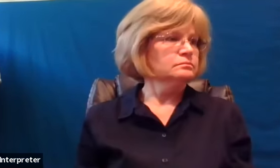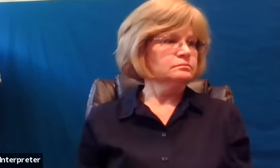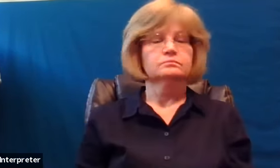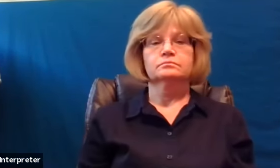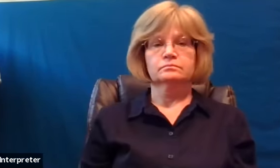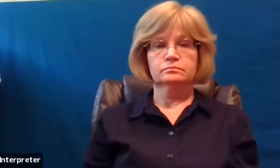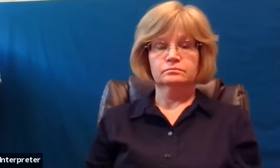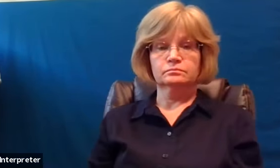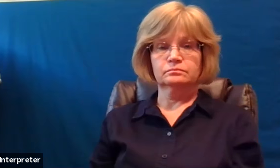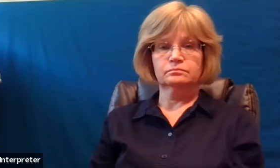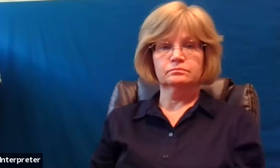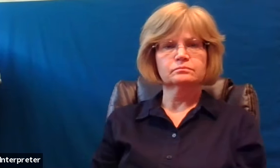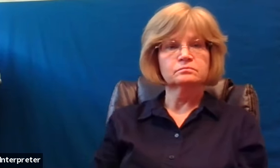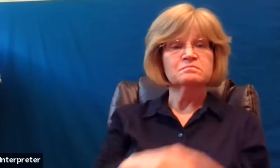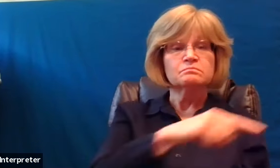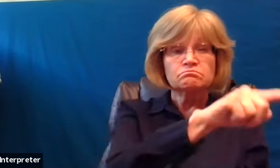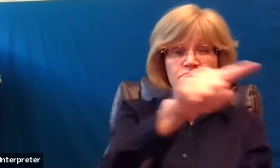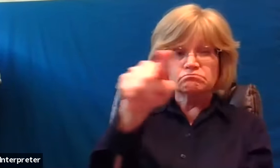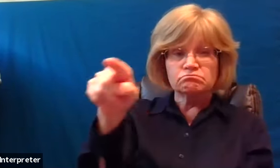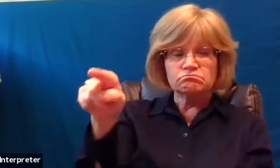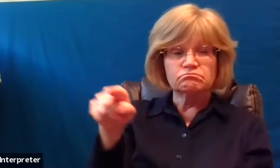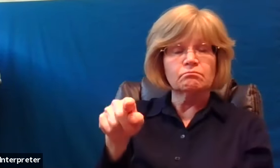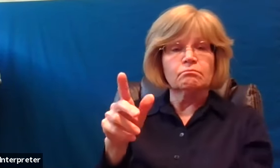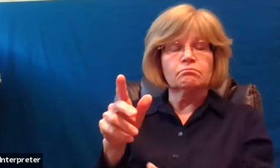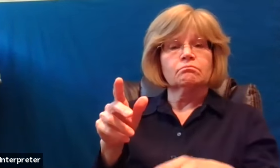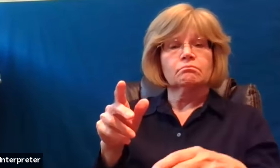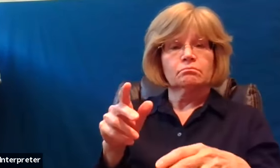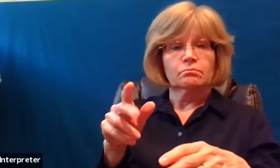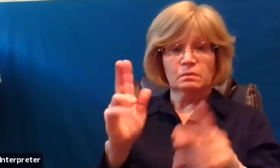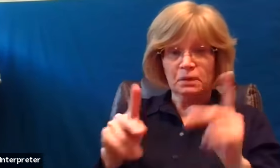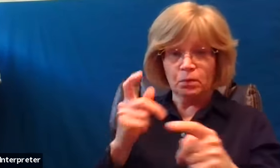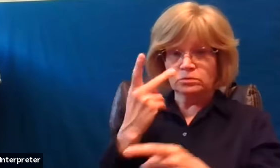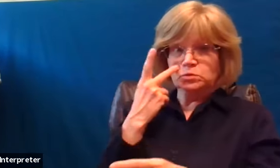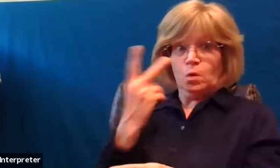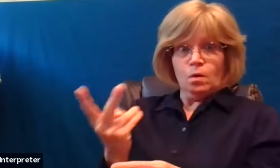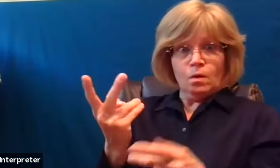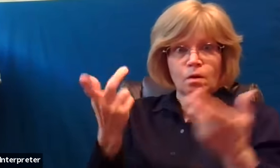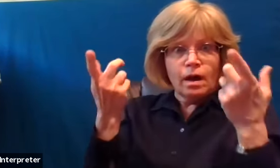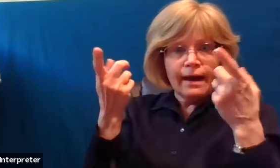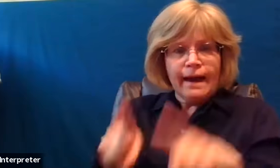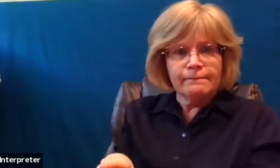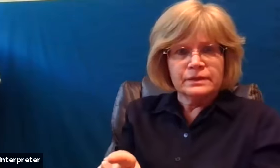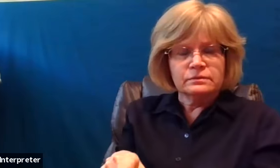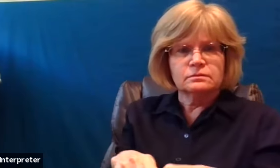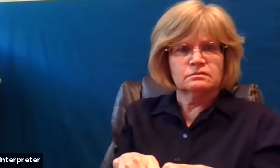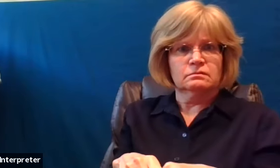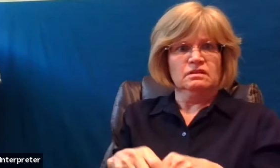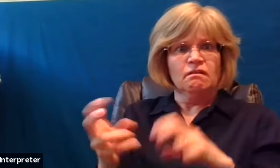then his fellow slave fell down and pleaded with him have patience with me and i will pay you but he